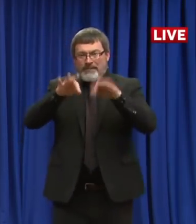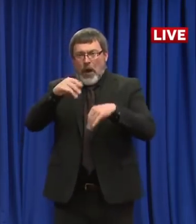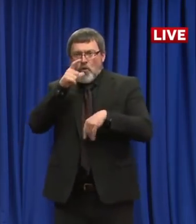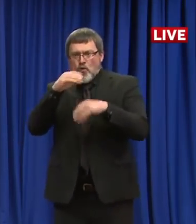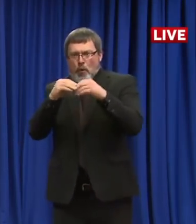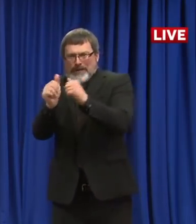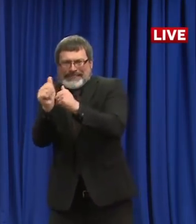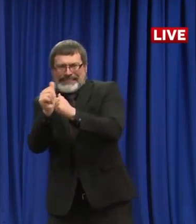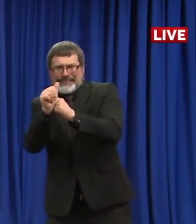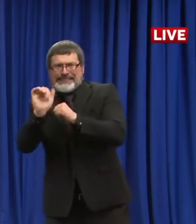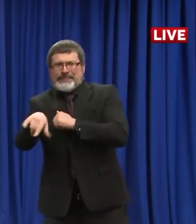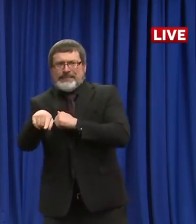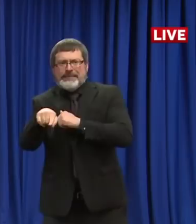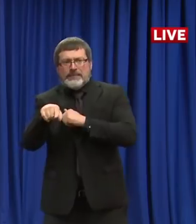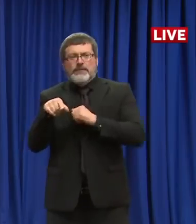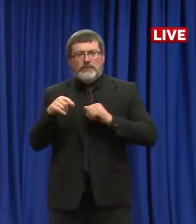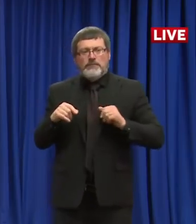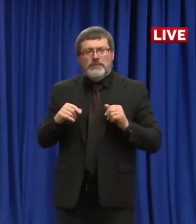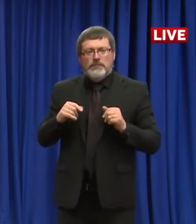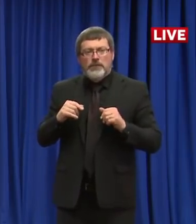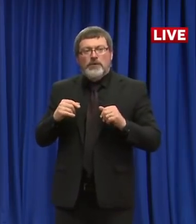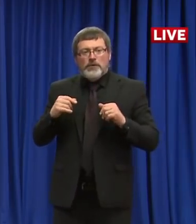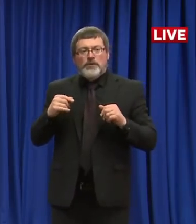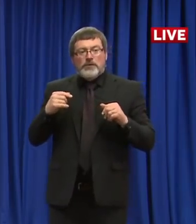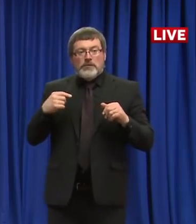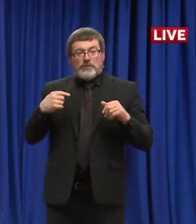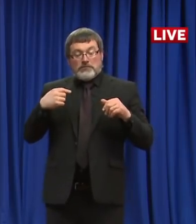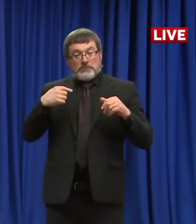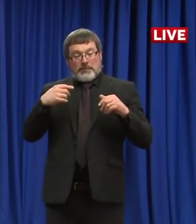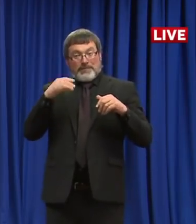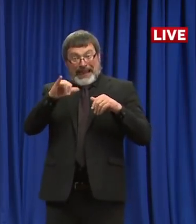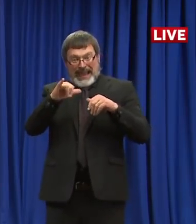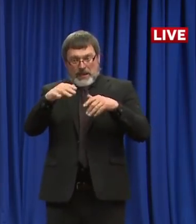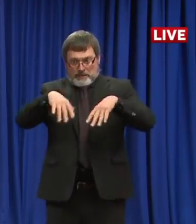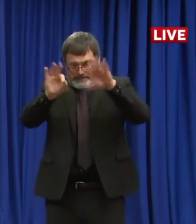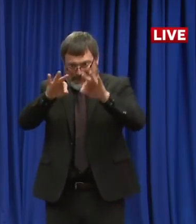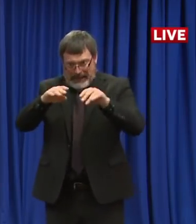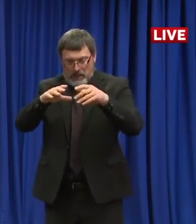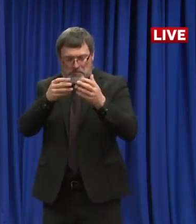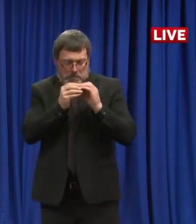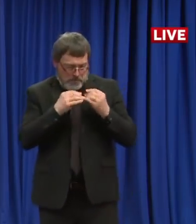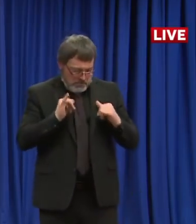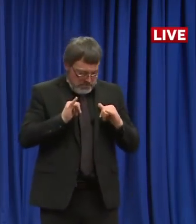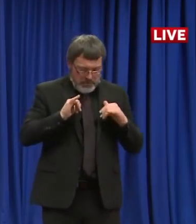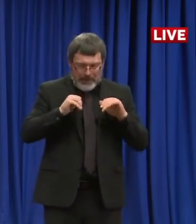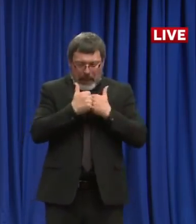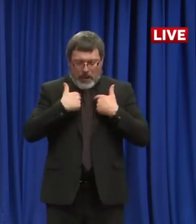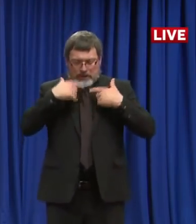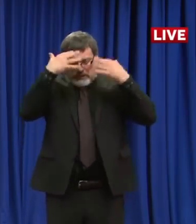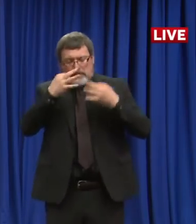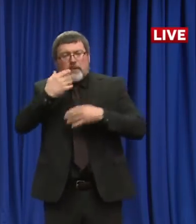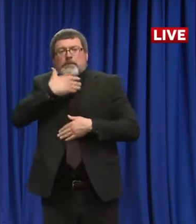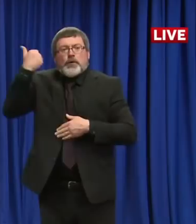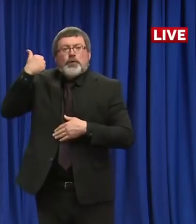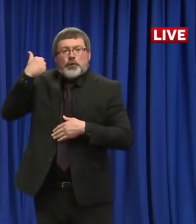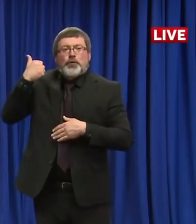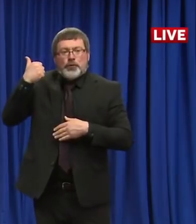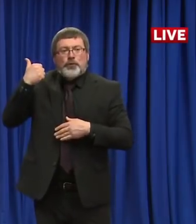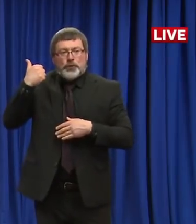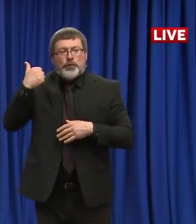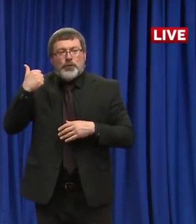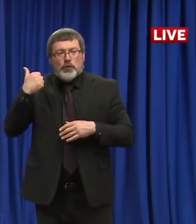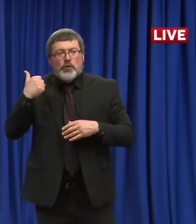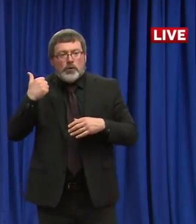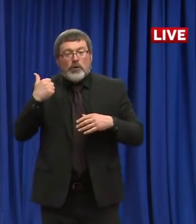inform care or medical care. For example, if someone subsequently needs to go into the hospital, having a positive test can be can be very helpful and